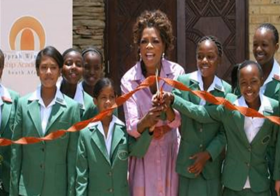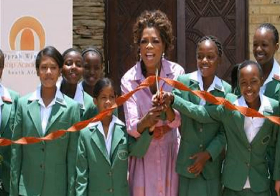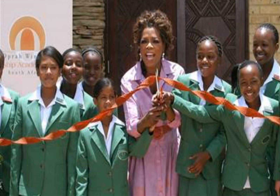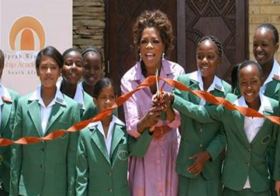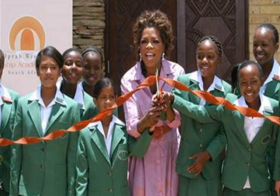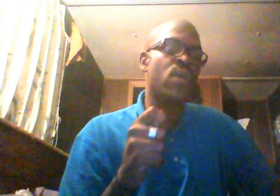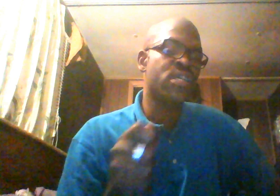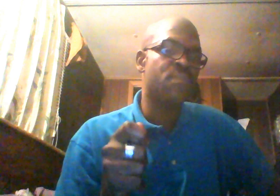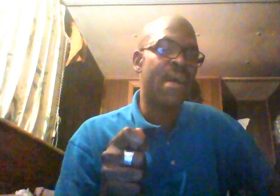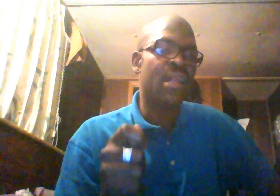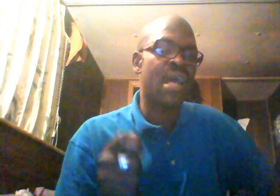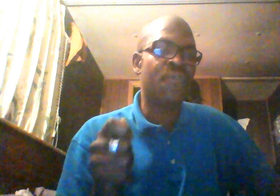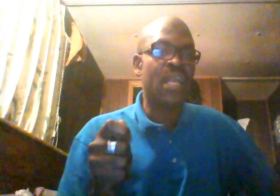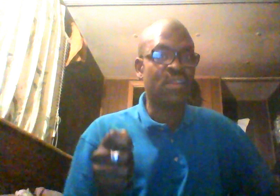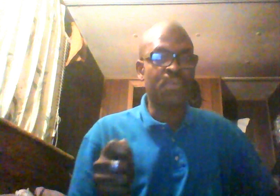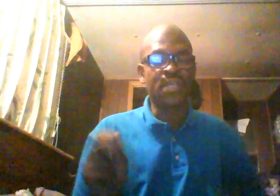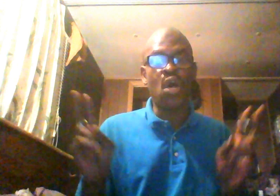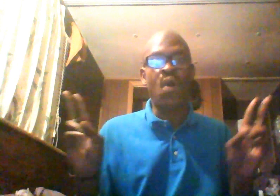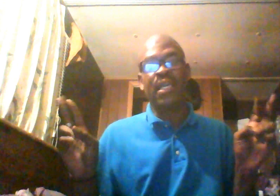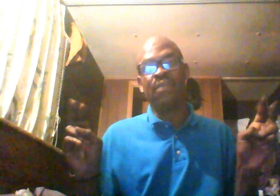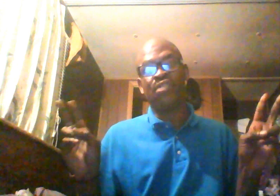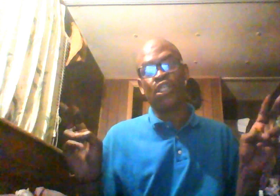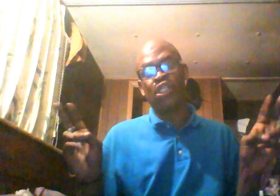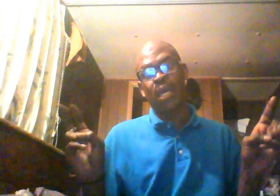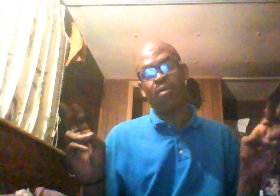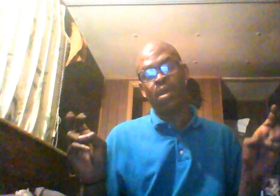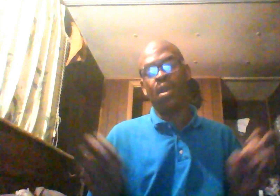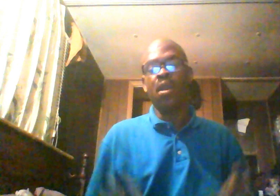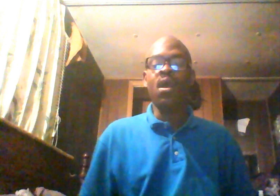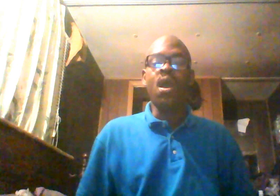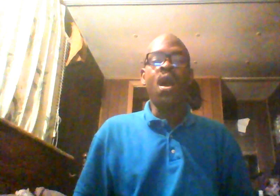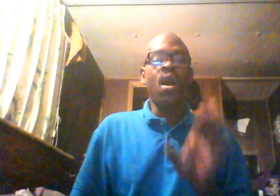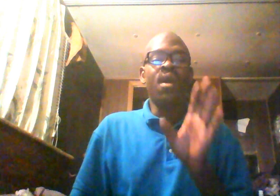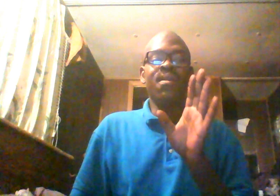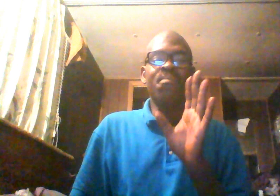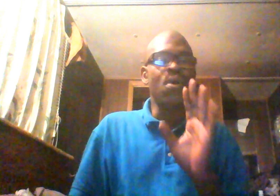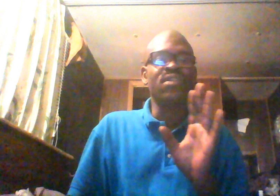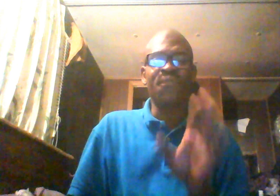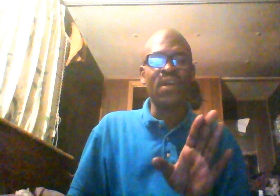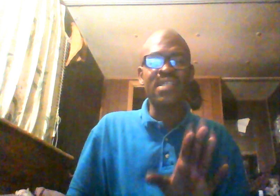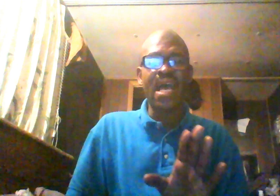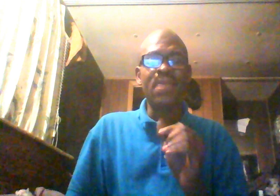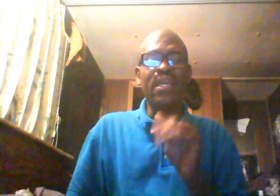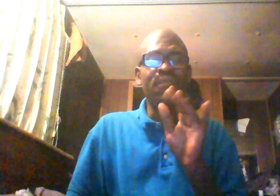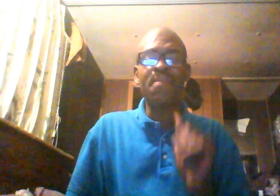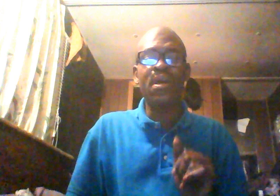So, and this is what kills me about a lot of philanthropists. Oh, I give to charity. Most of the fucking time, they give that money.